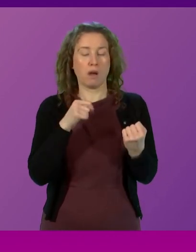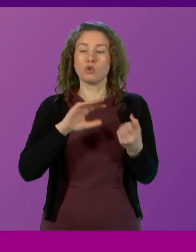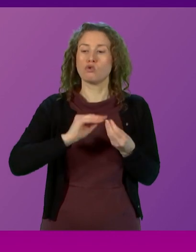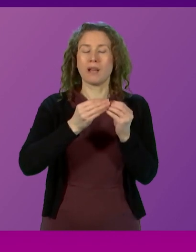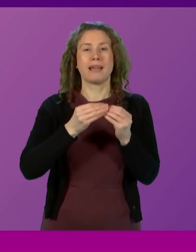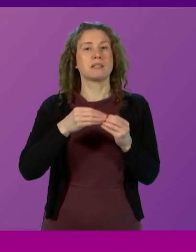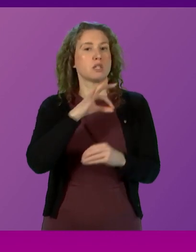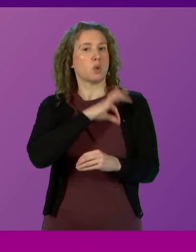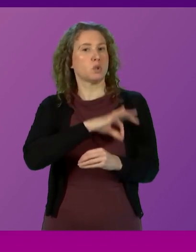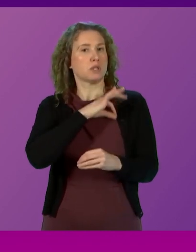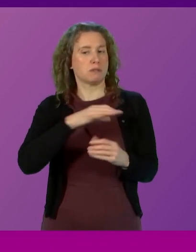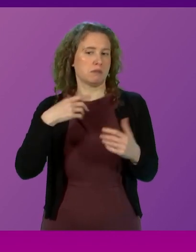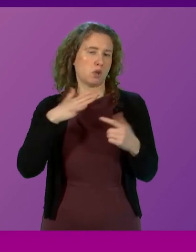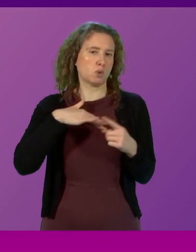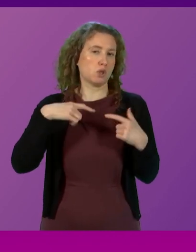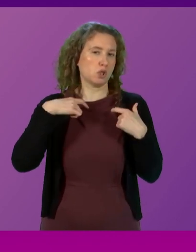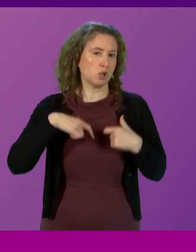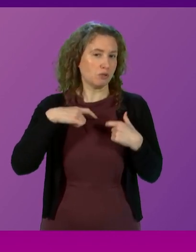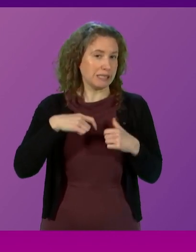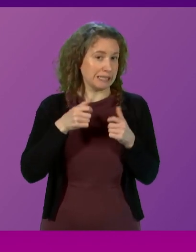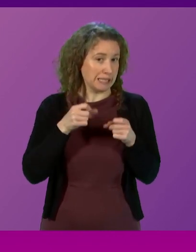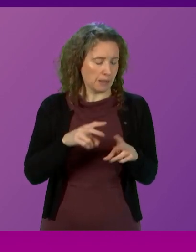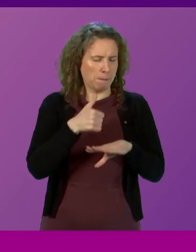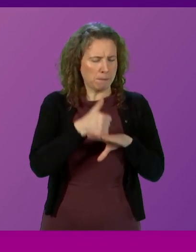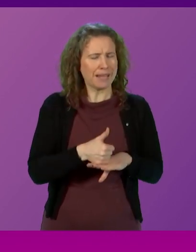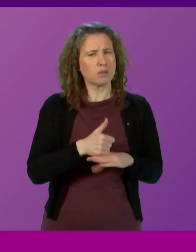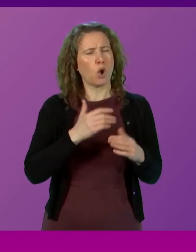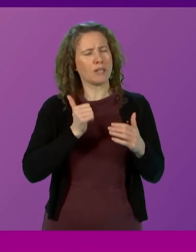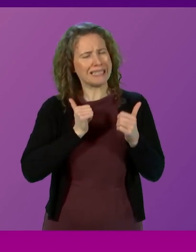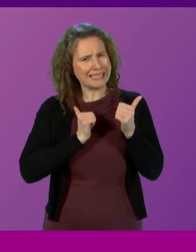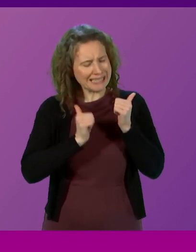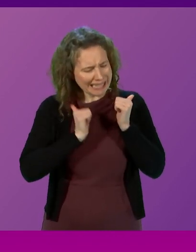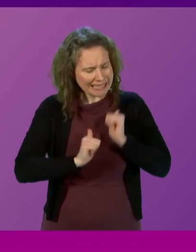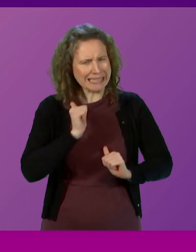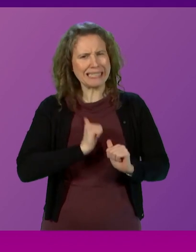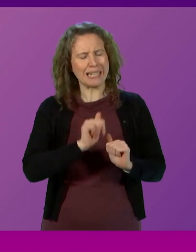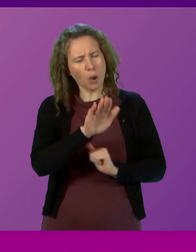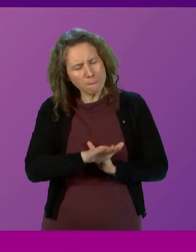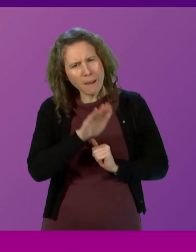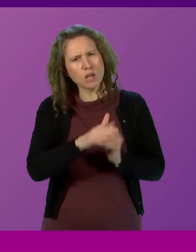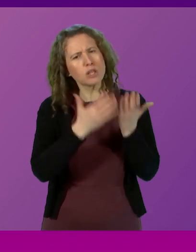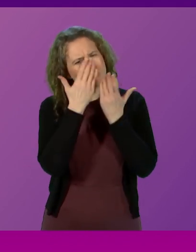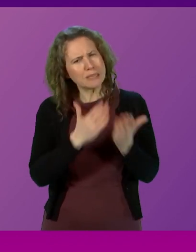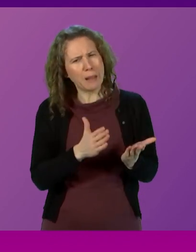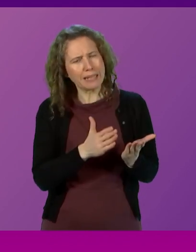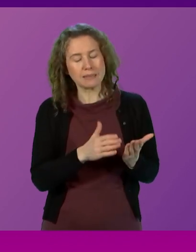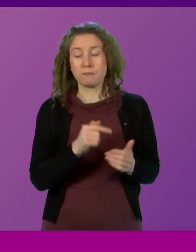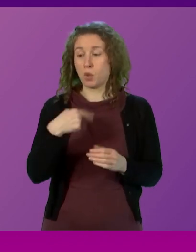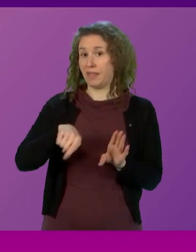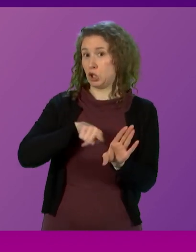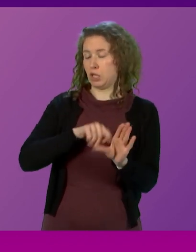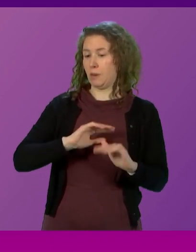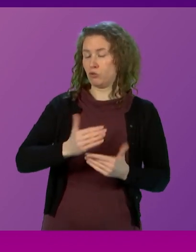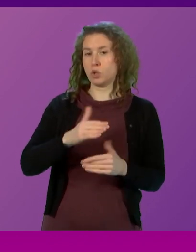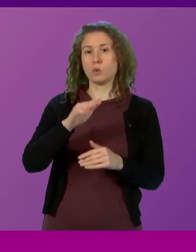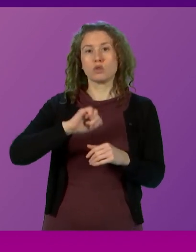system based on the values of dignity, compassion and respect. This year we introduced the